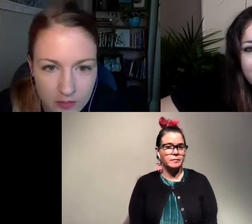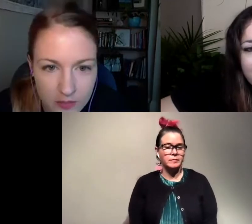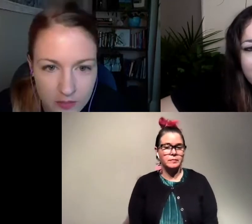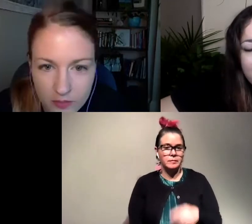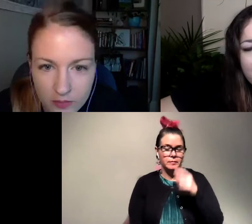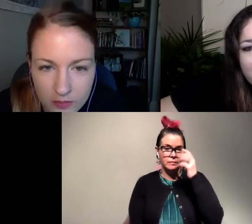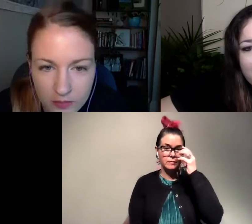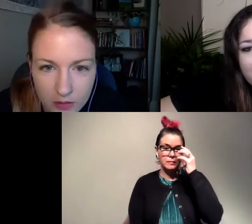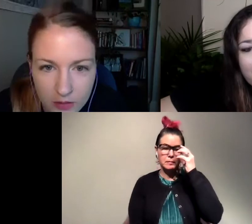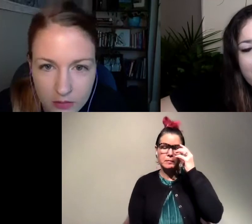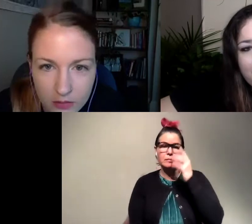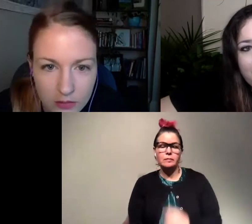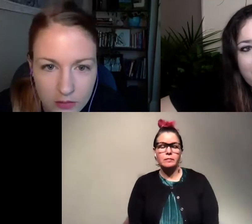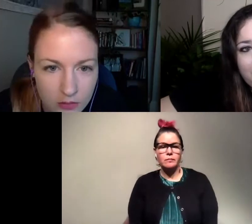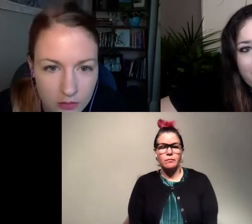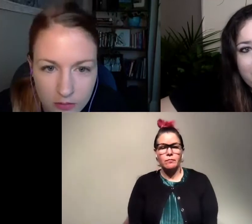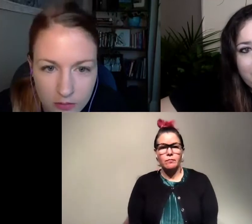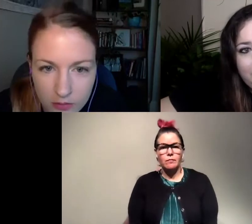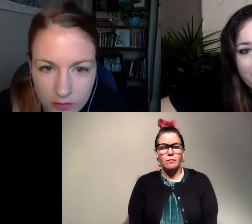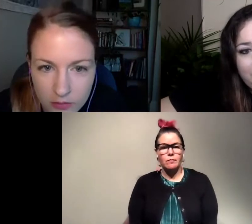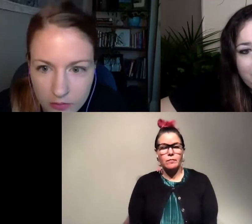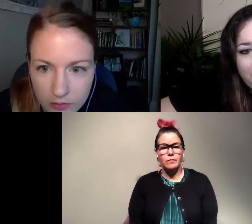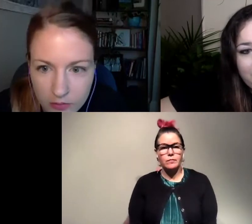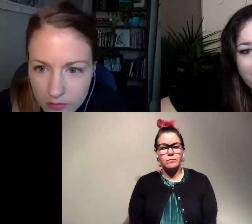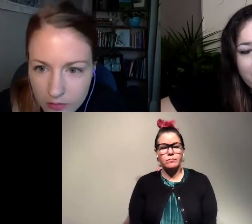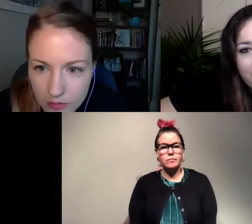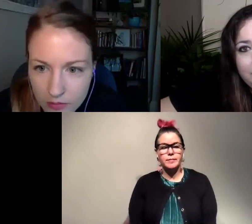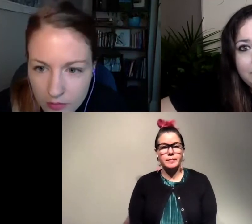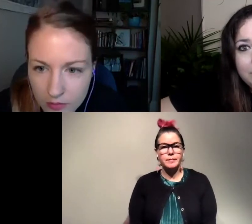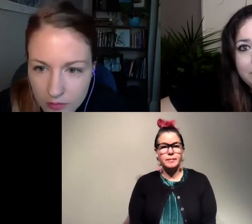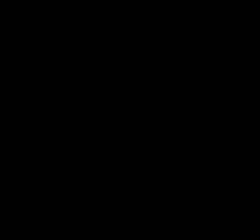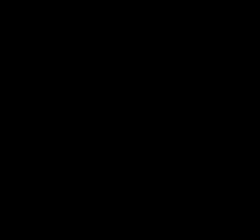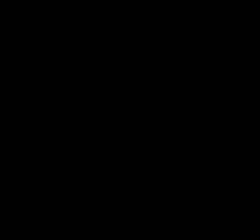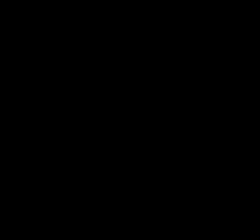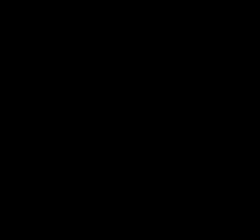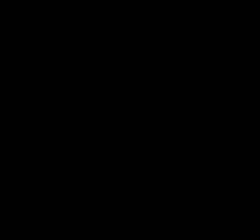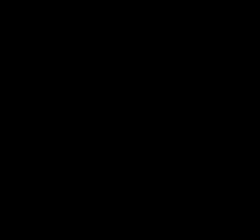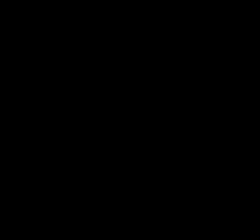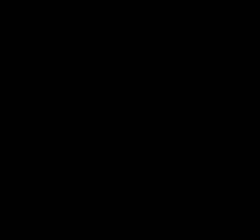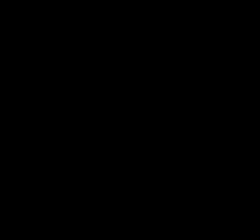okay